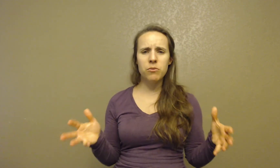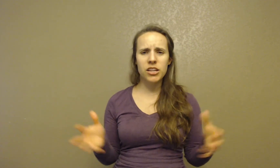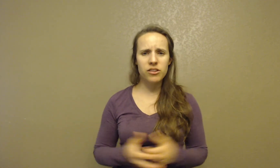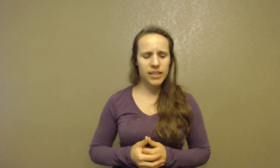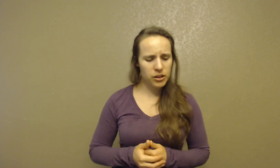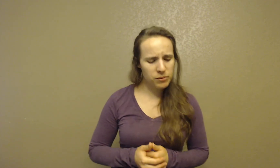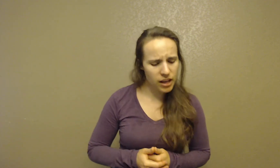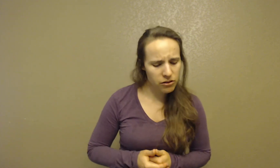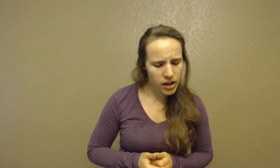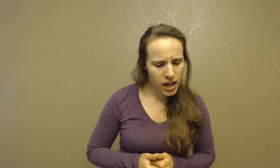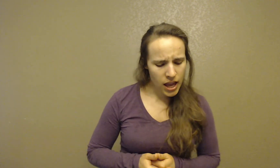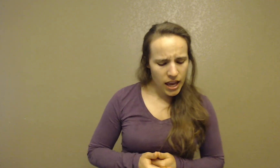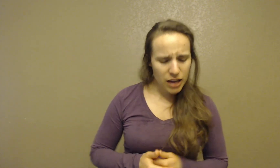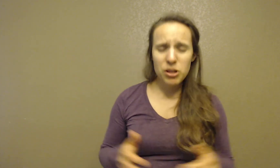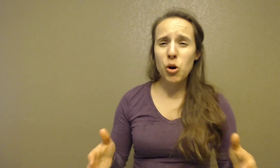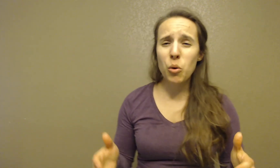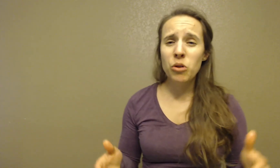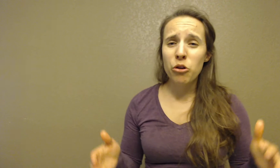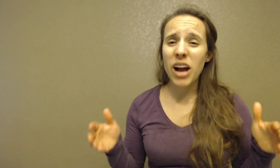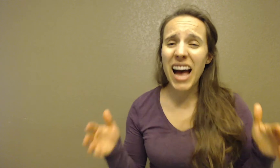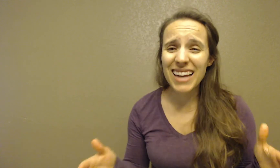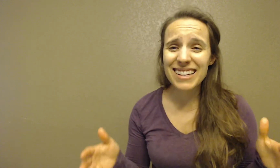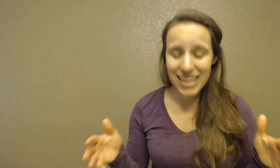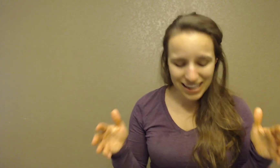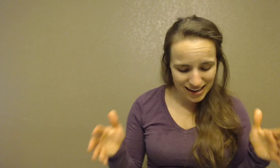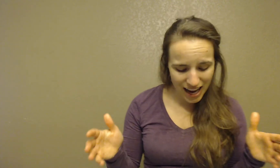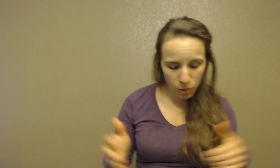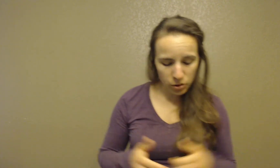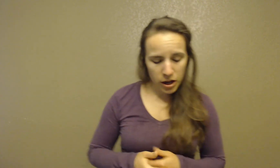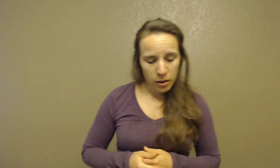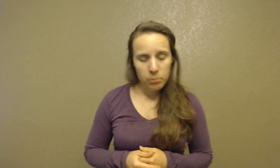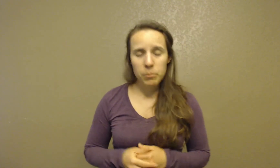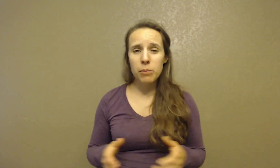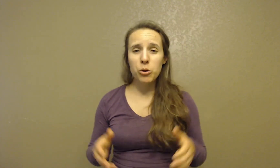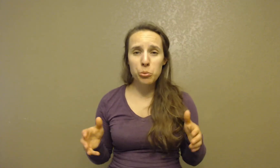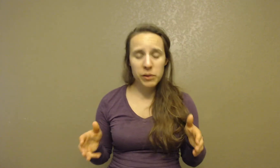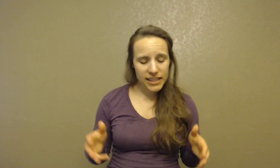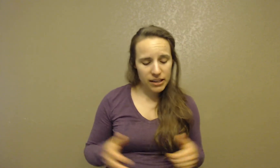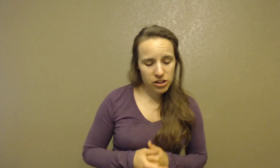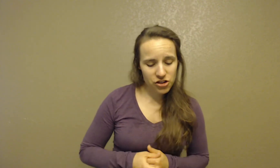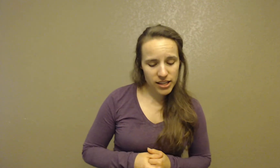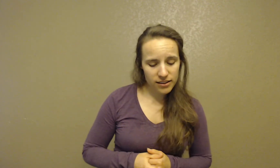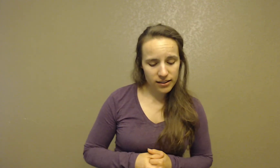big religious leader himself. He had been known for hunting down people who believed in Jesus.